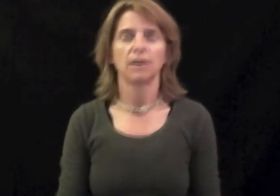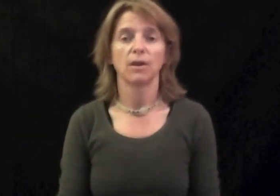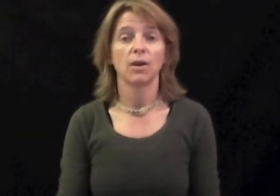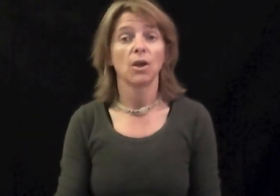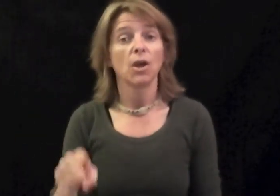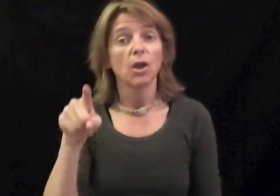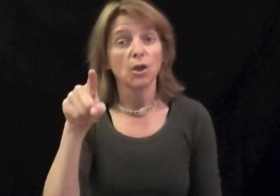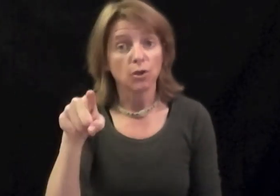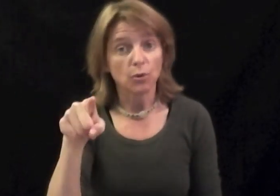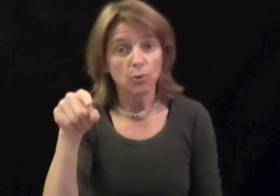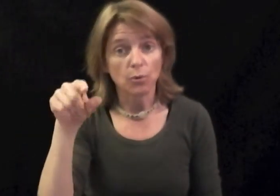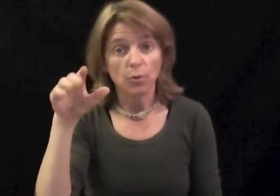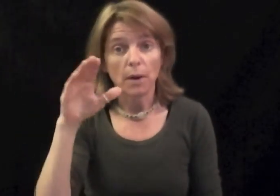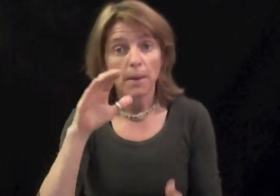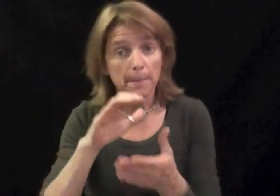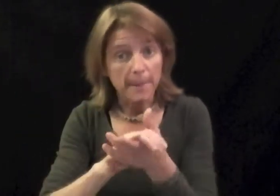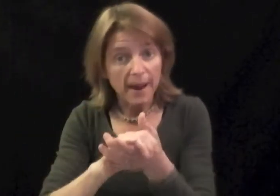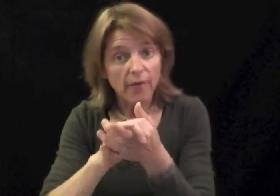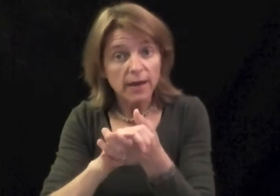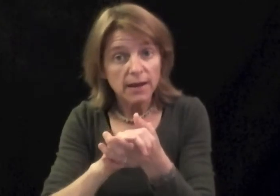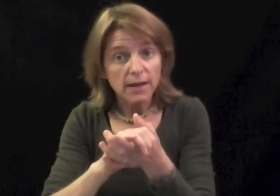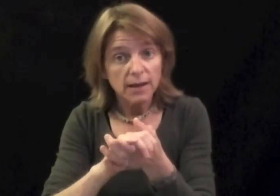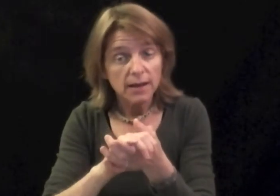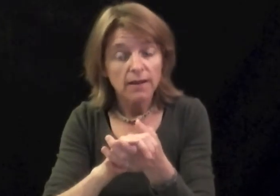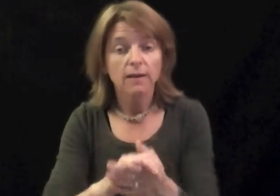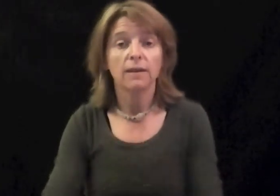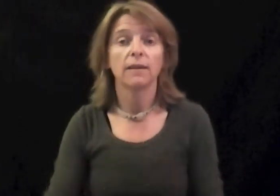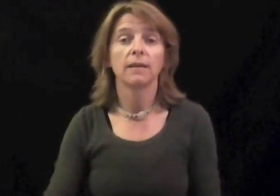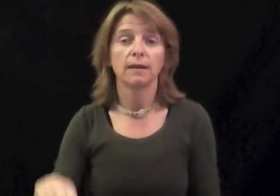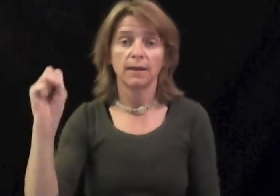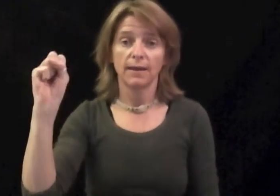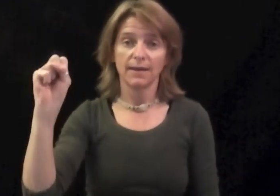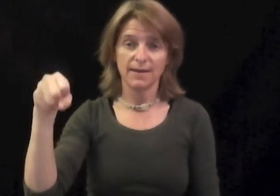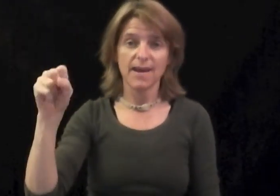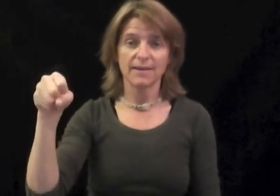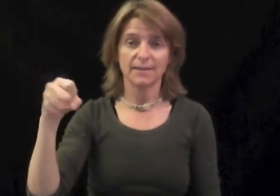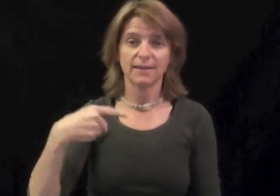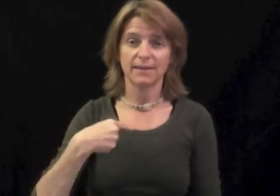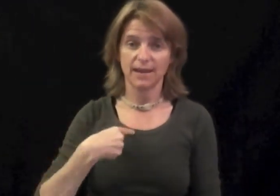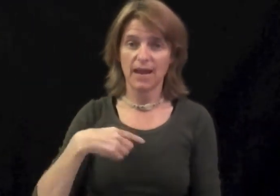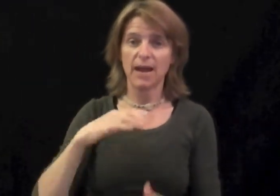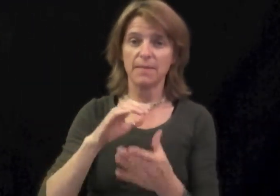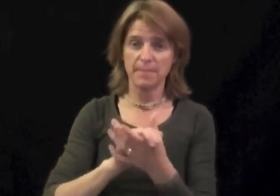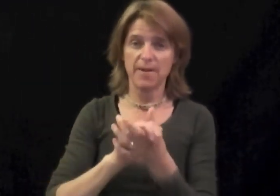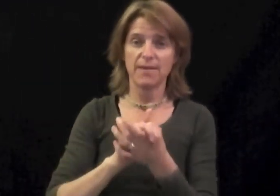You married? Yes. I'm married.